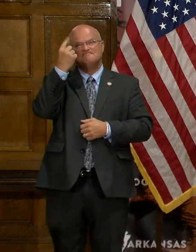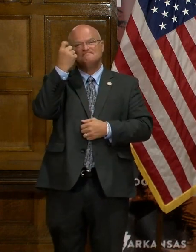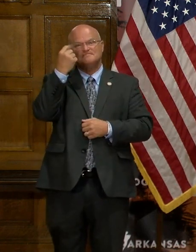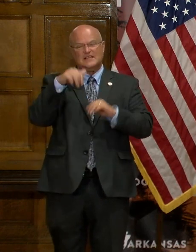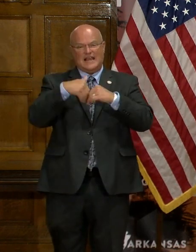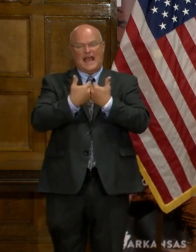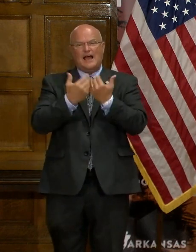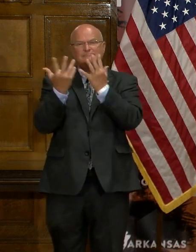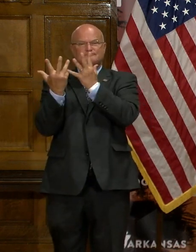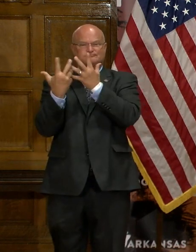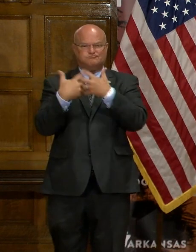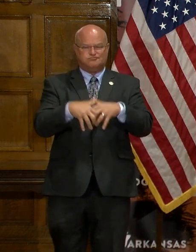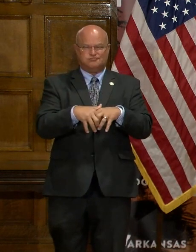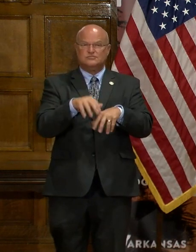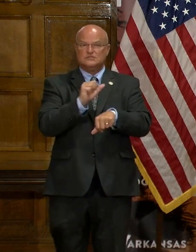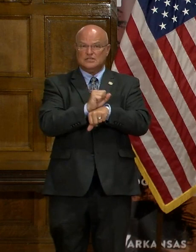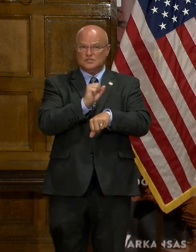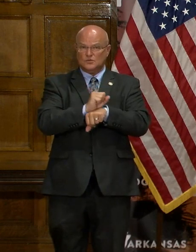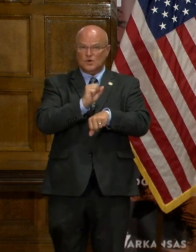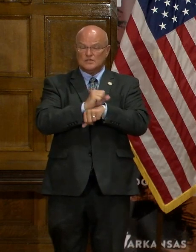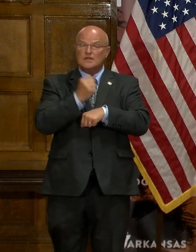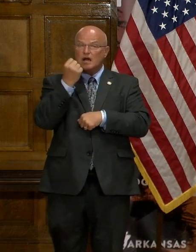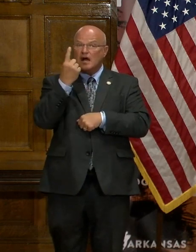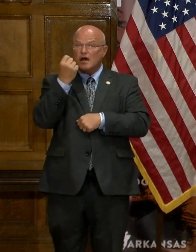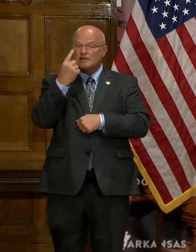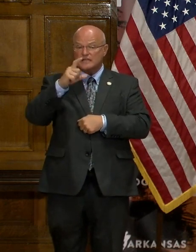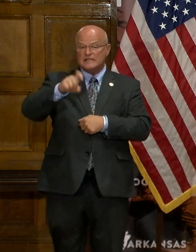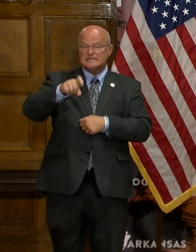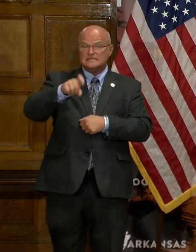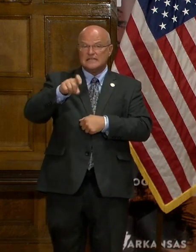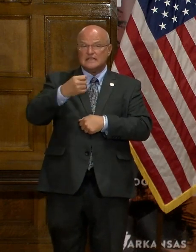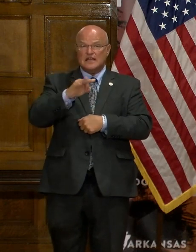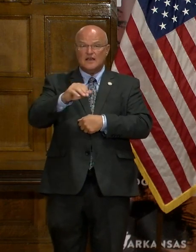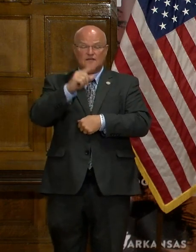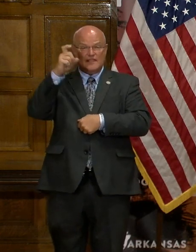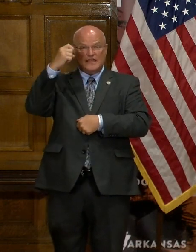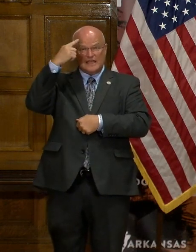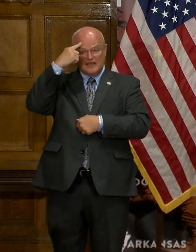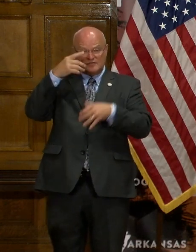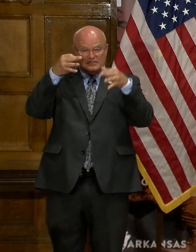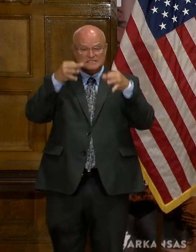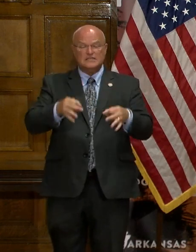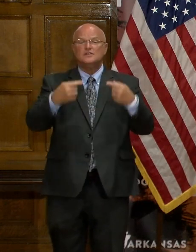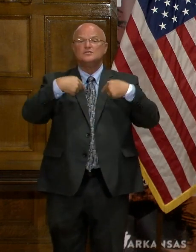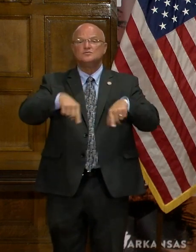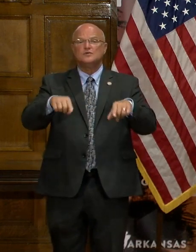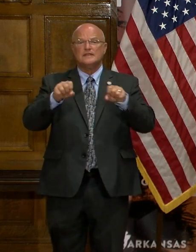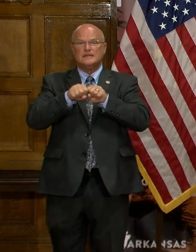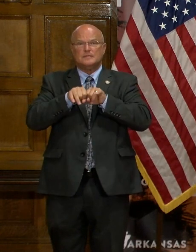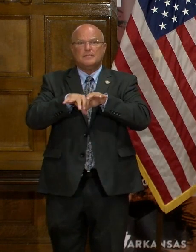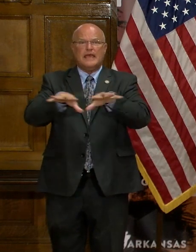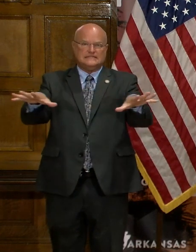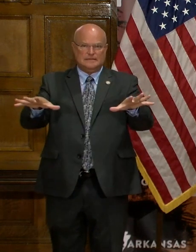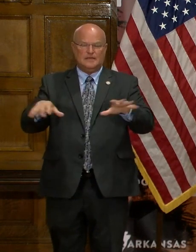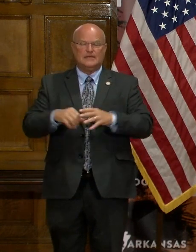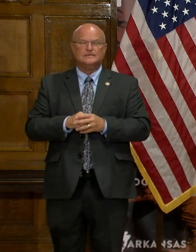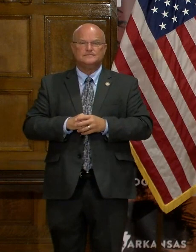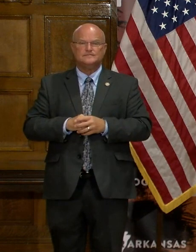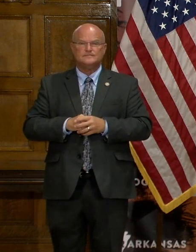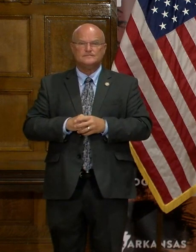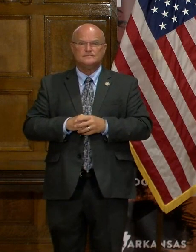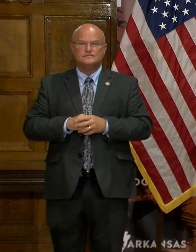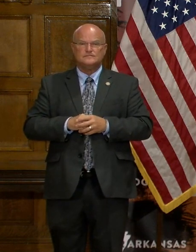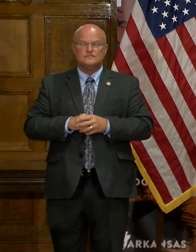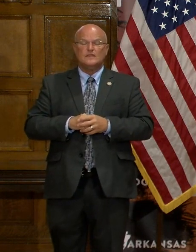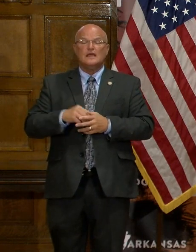works and understand the necessity of executive action during a pandemic. But the legislators